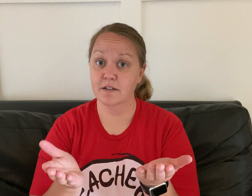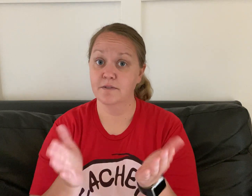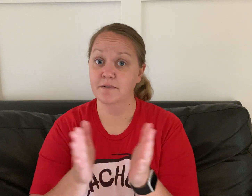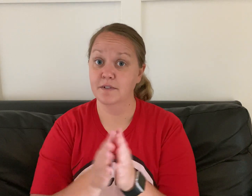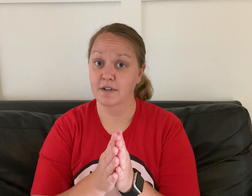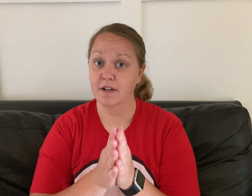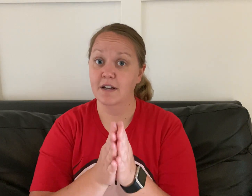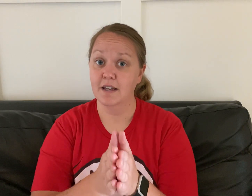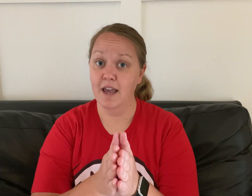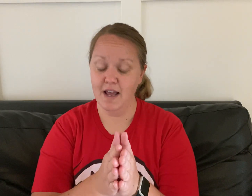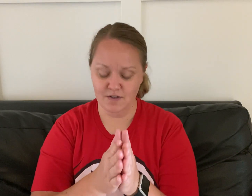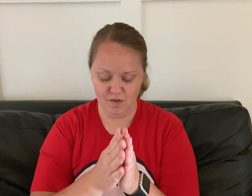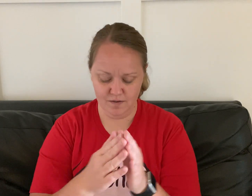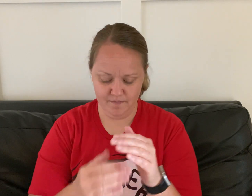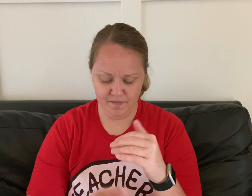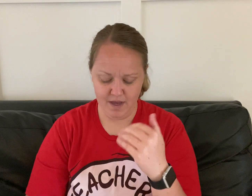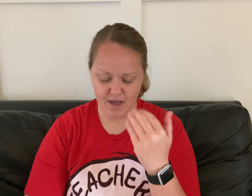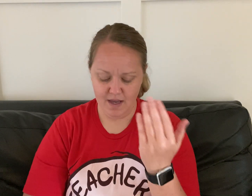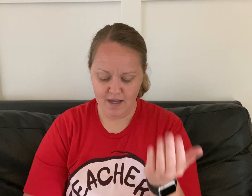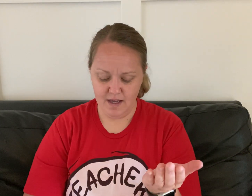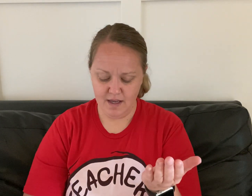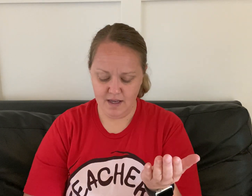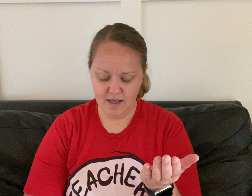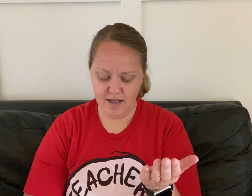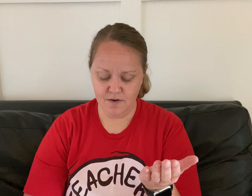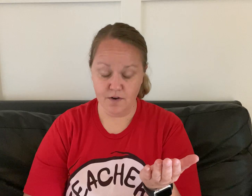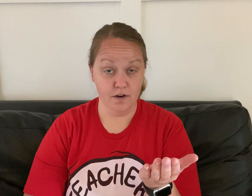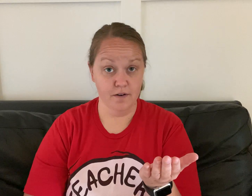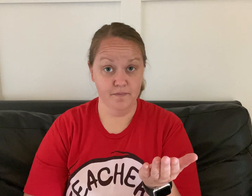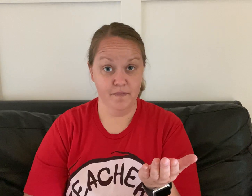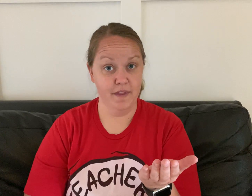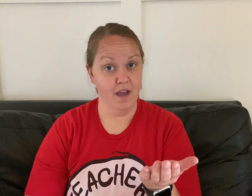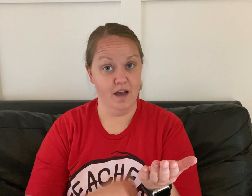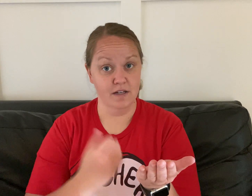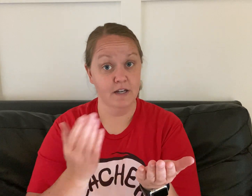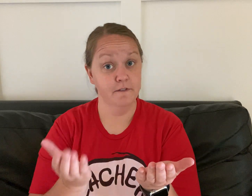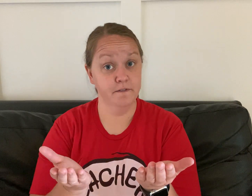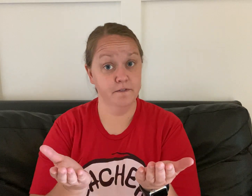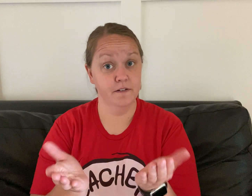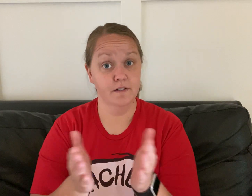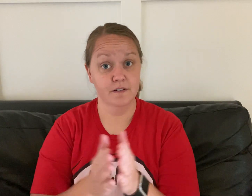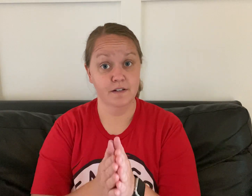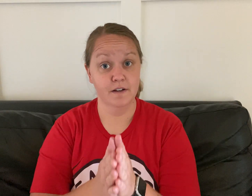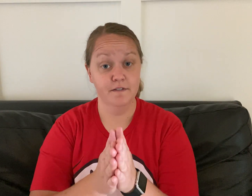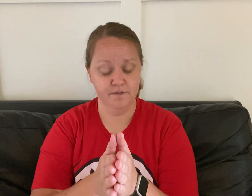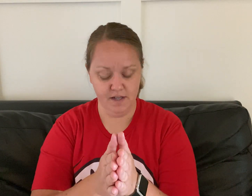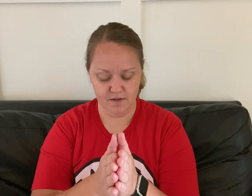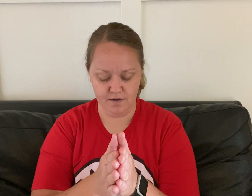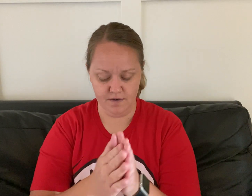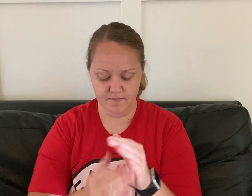task